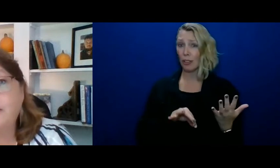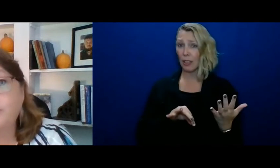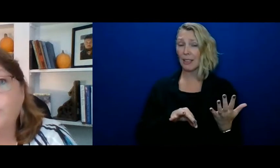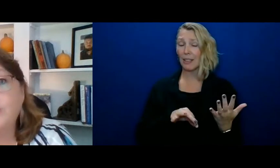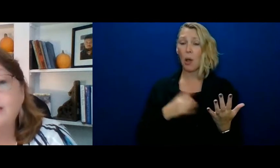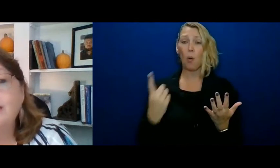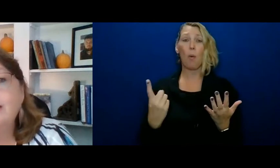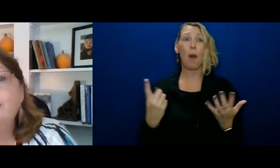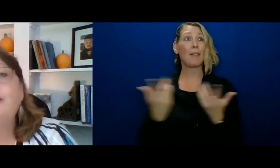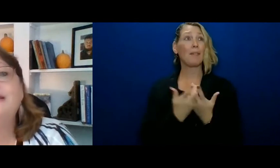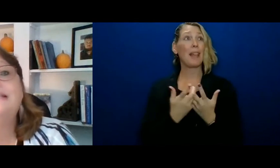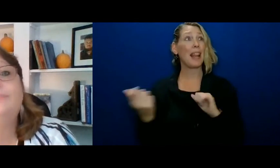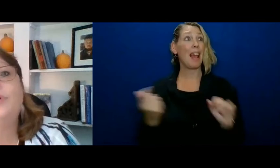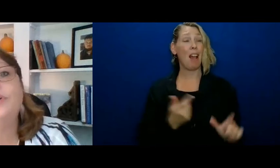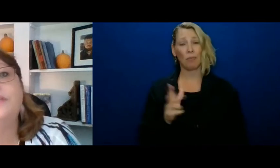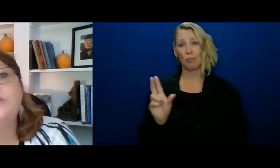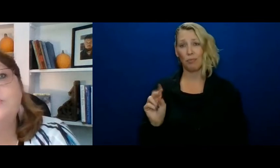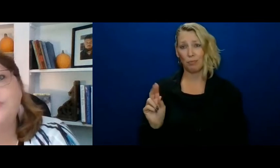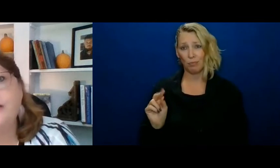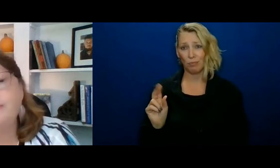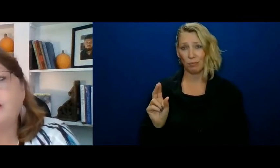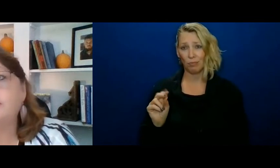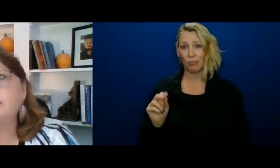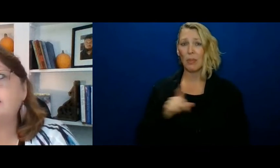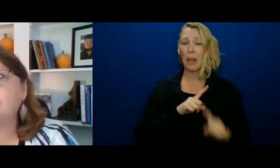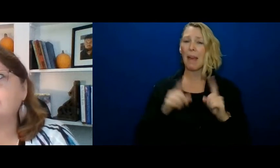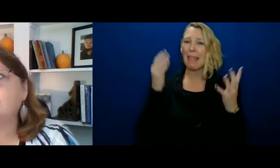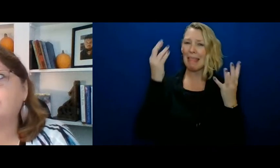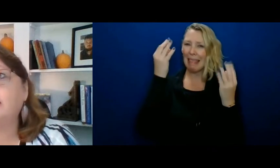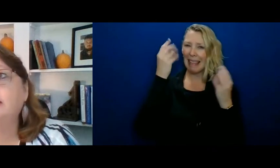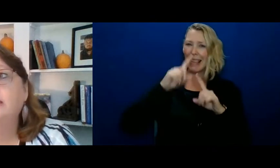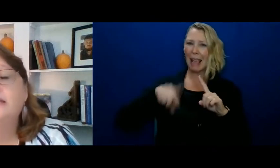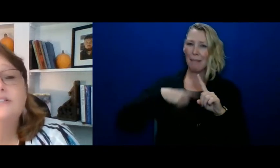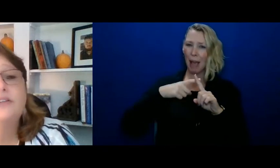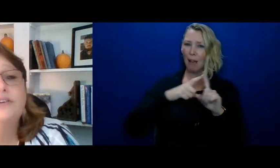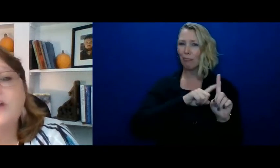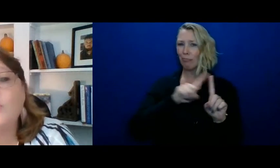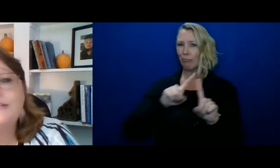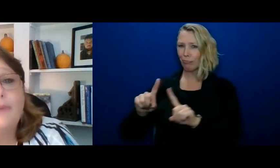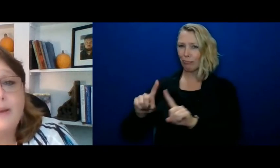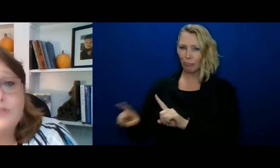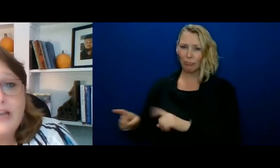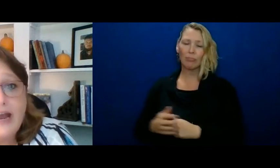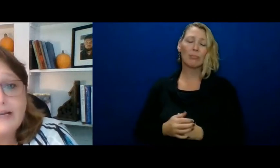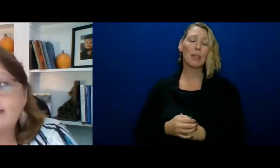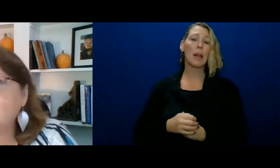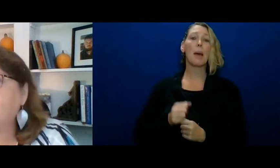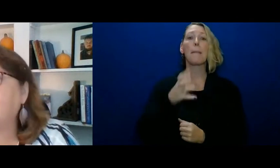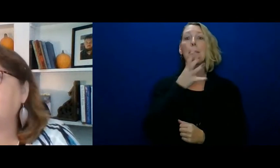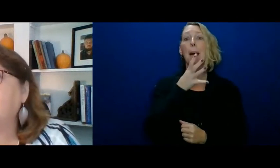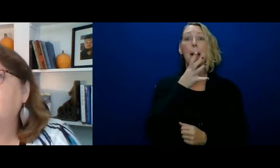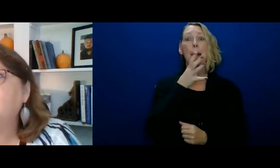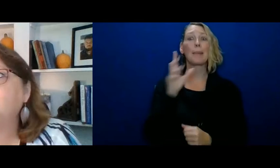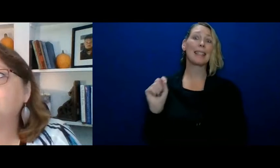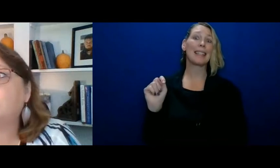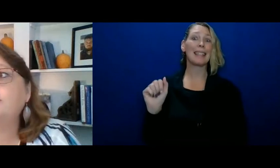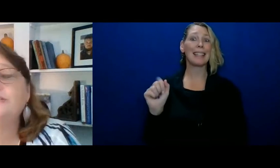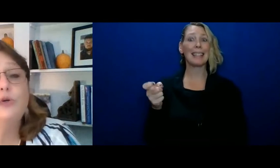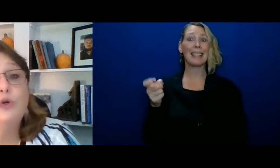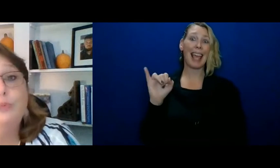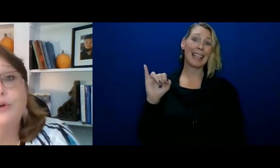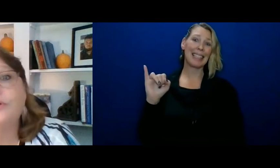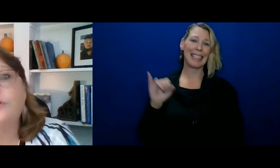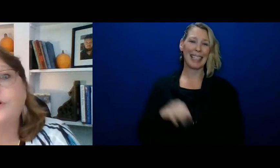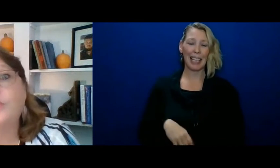work for everyone. But it's important that you think about these things, right? So there's always Mom's Taxi, right? There's